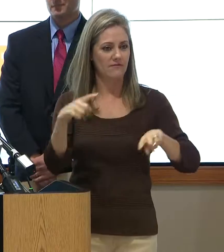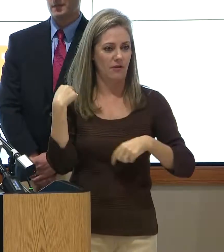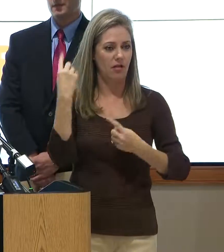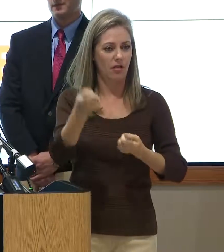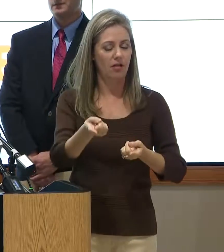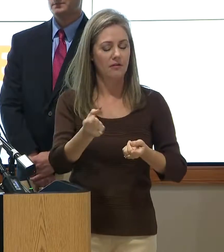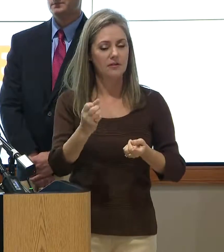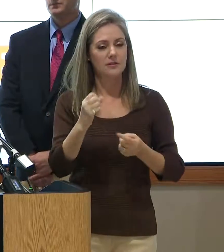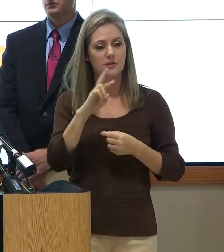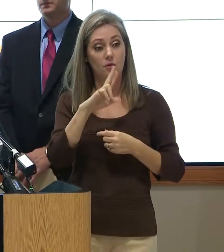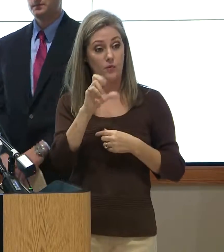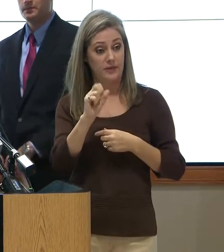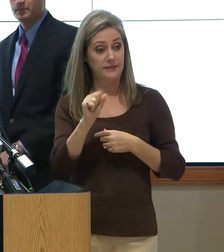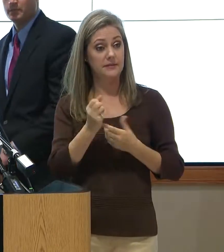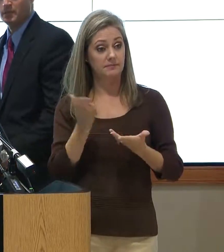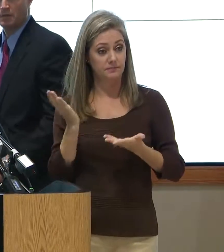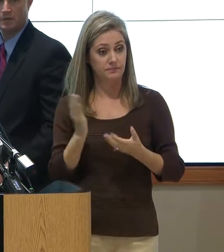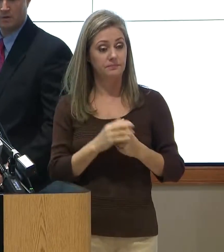like that. So, Russ.